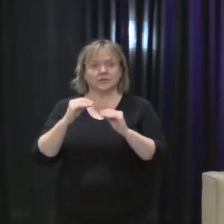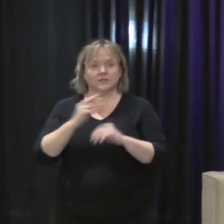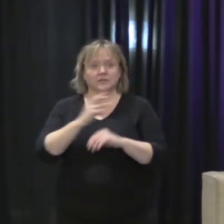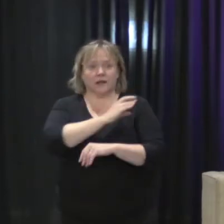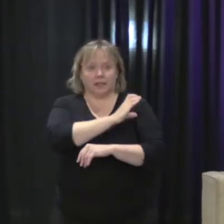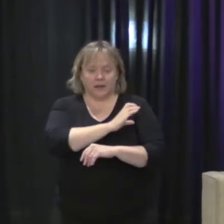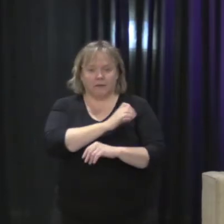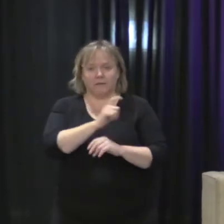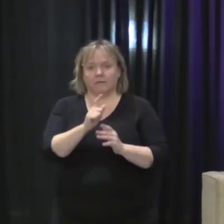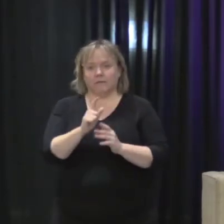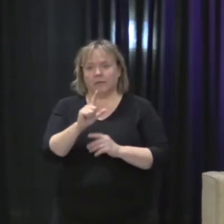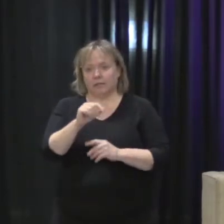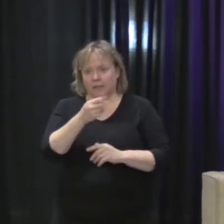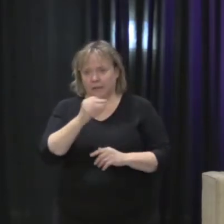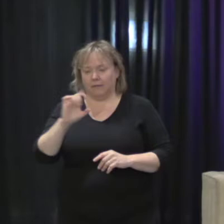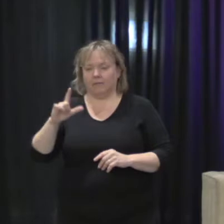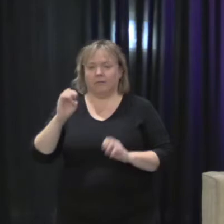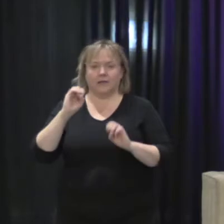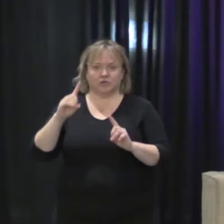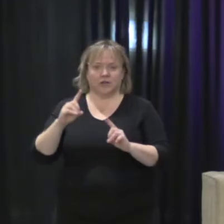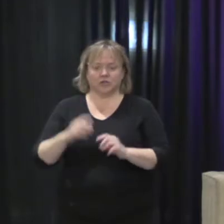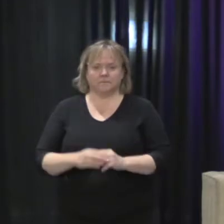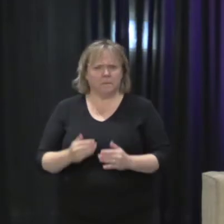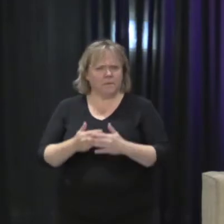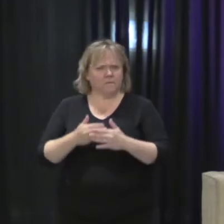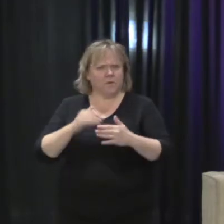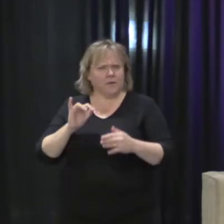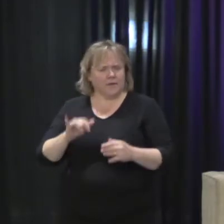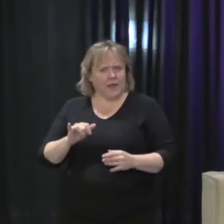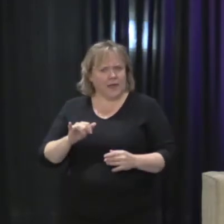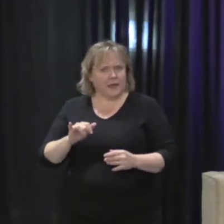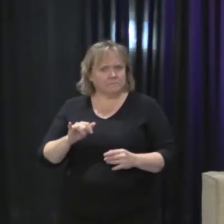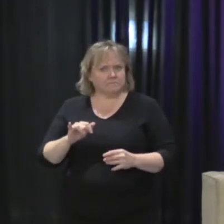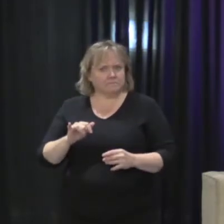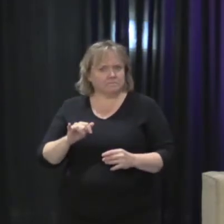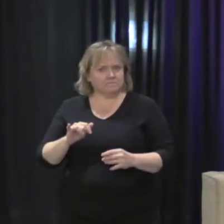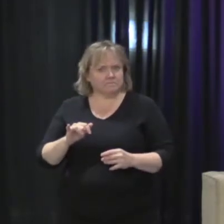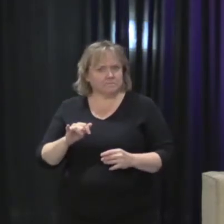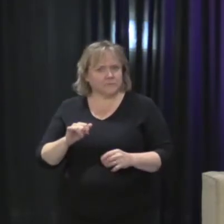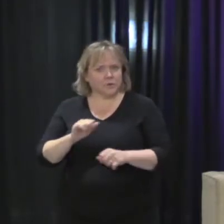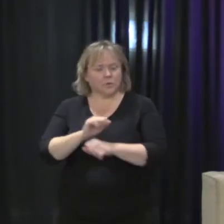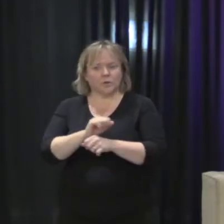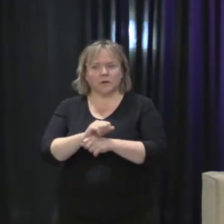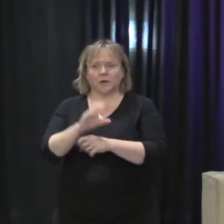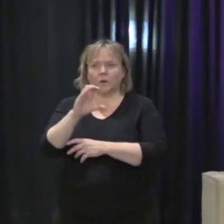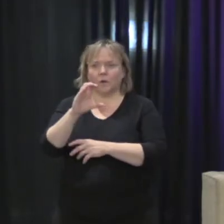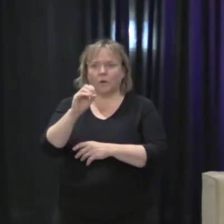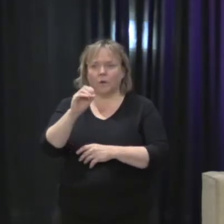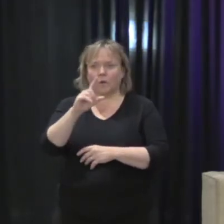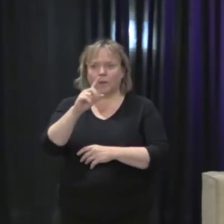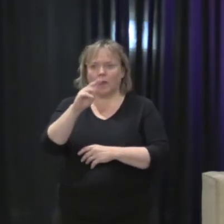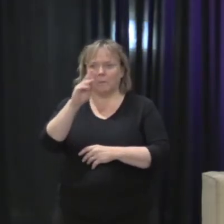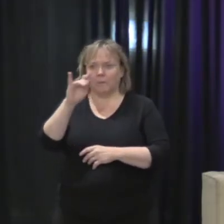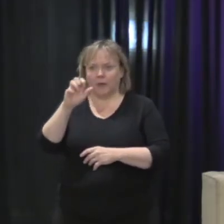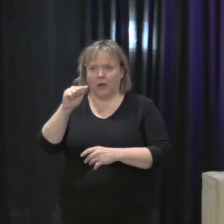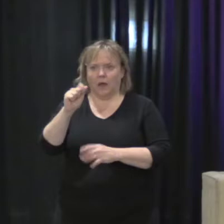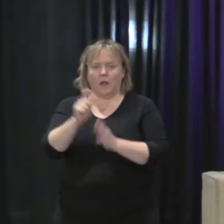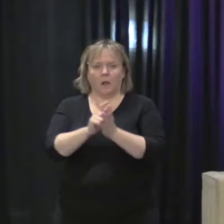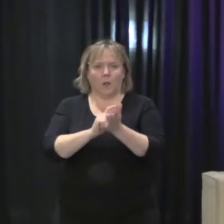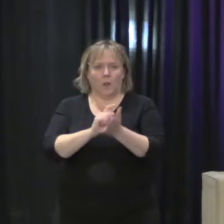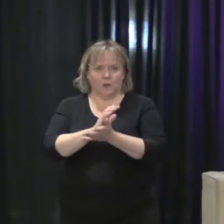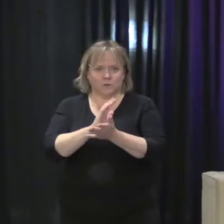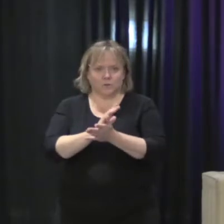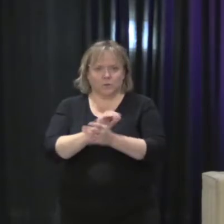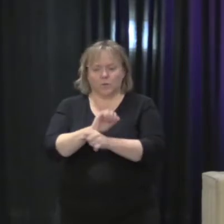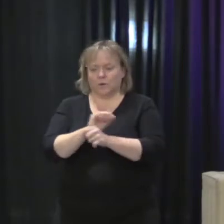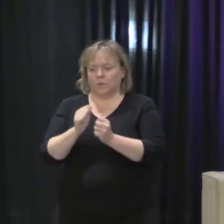education. Before her current position, Carrie was at Columbia Law School with the Human Rights Institute,